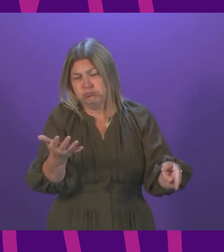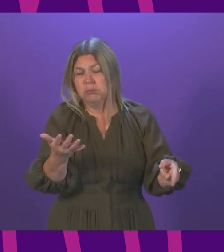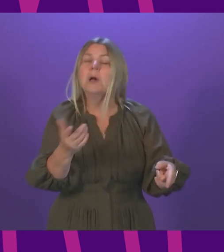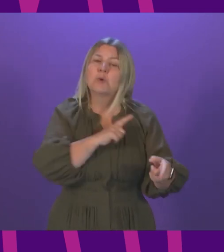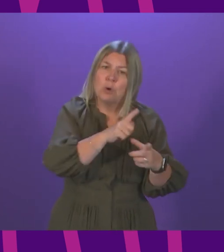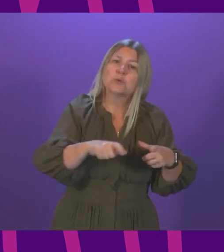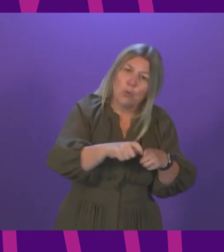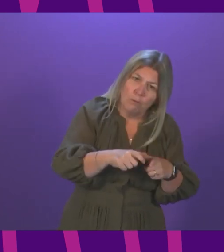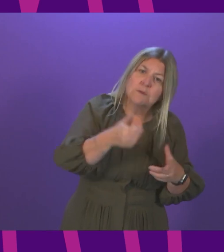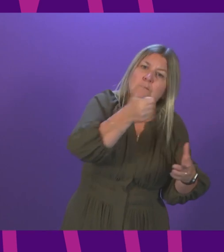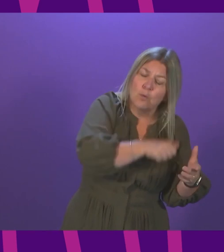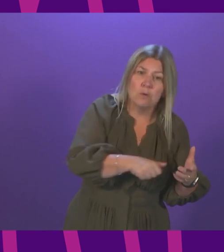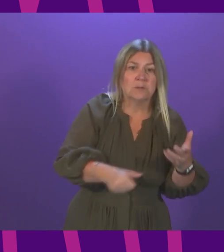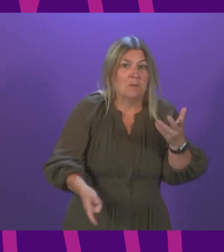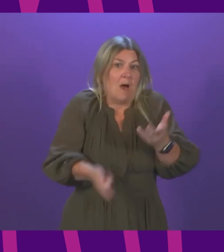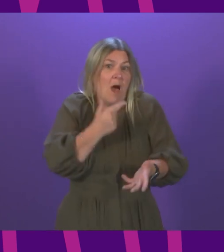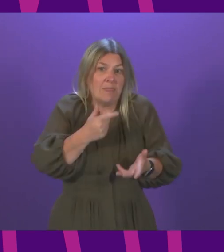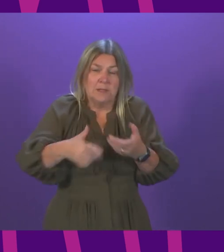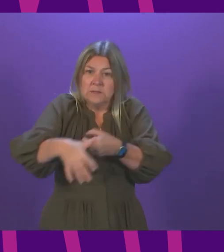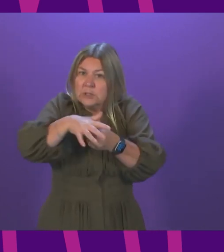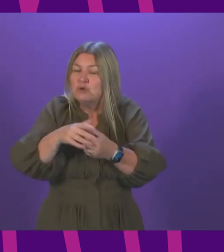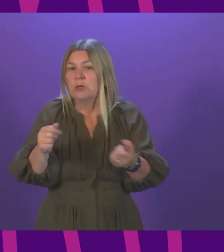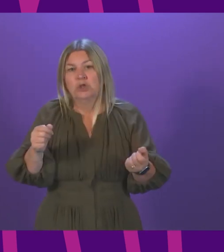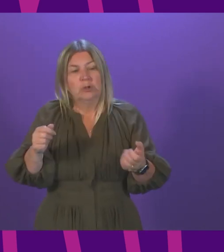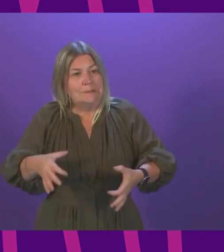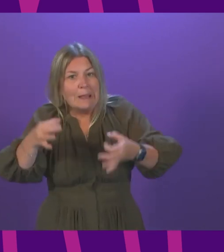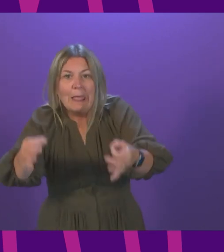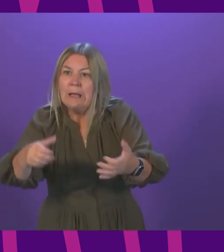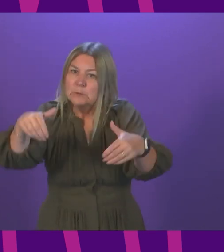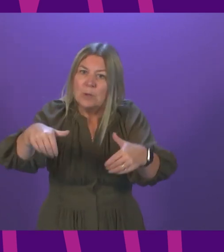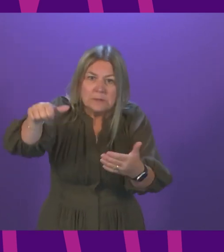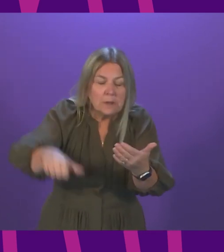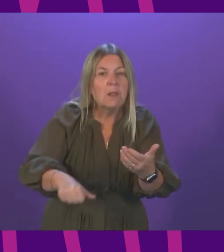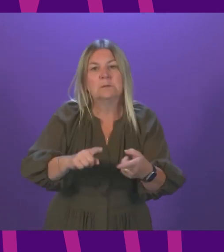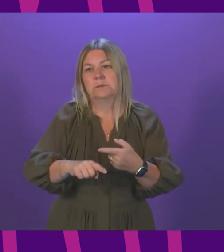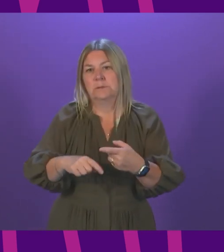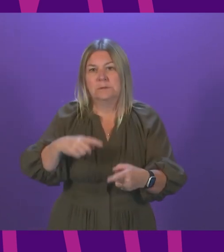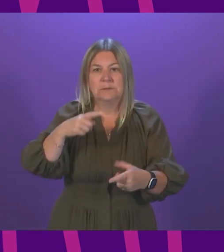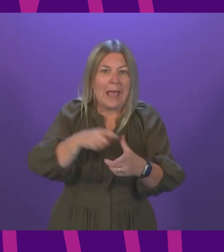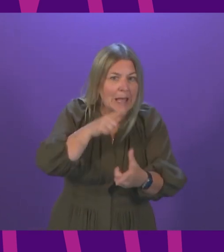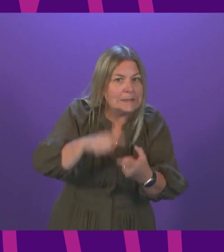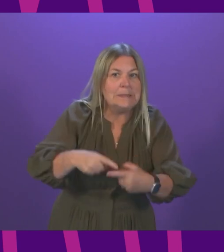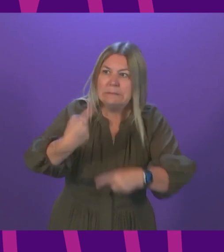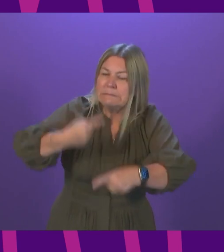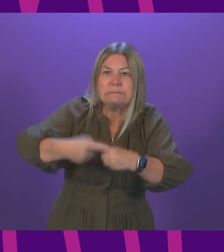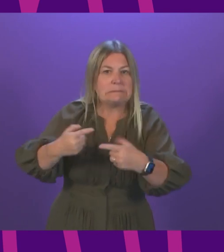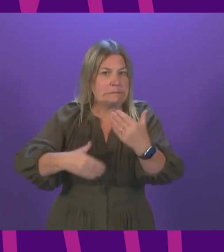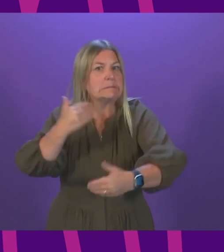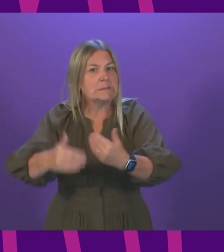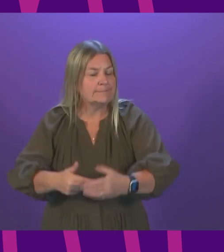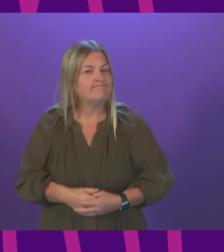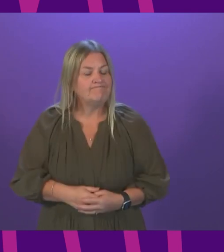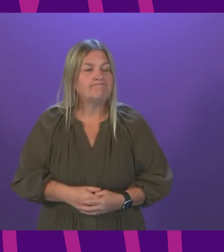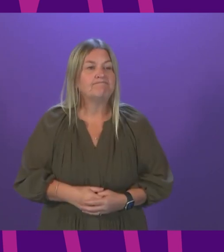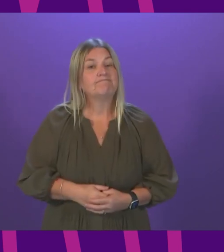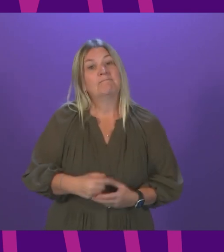combination of increasingly complex cases, delayed demand, and exceptionally busy emergency departments. Last month, our